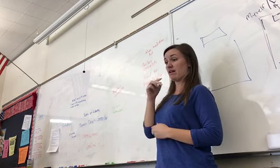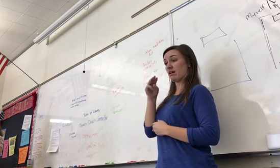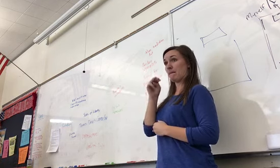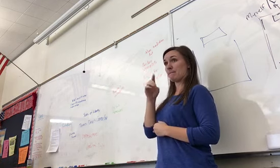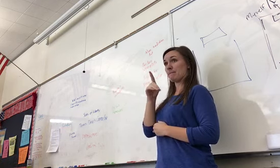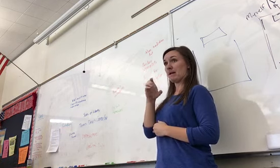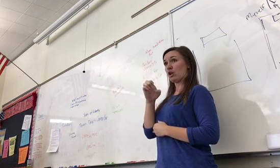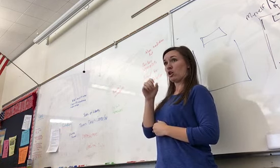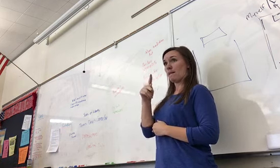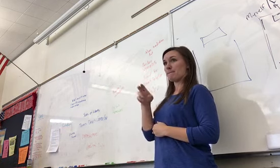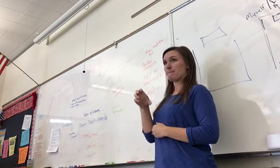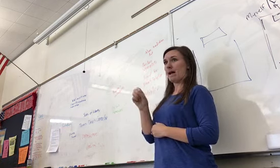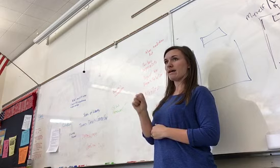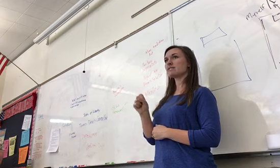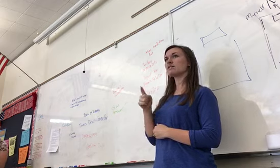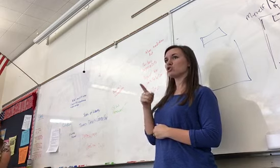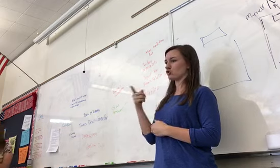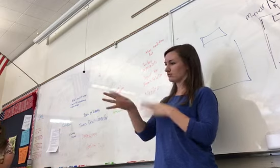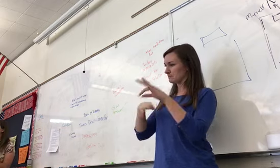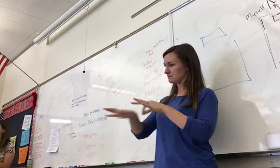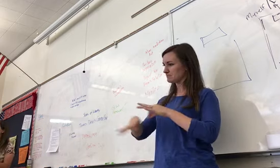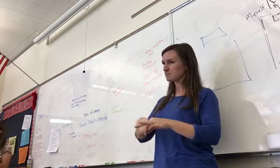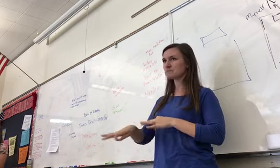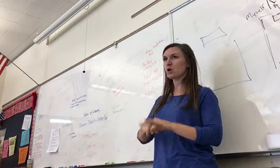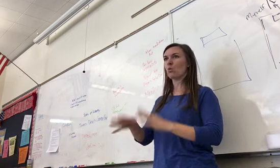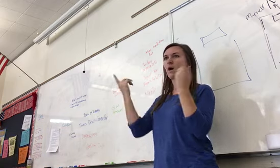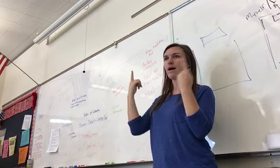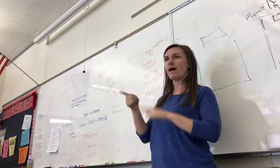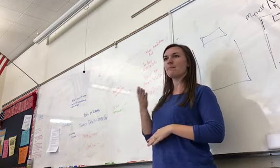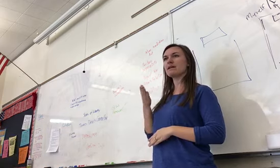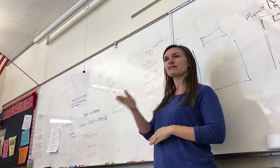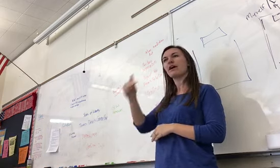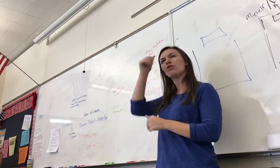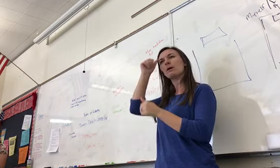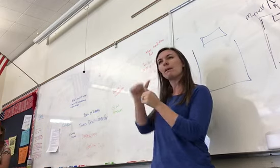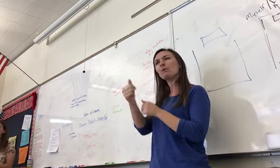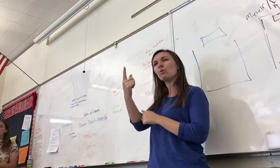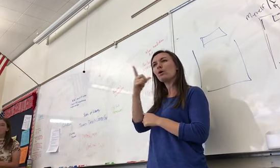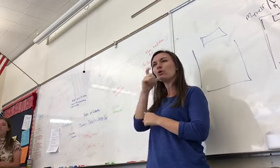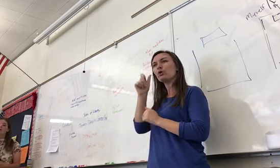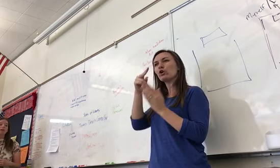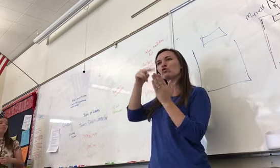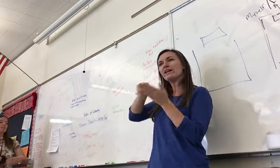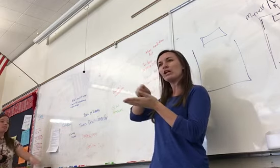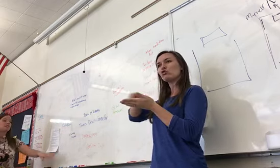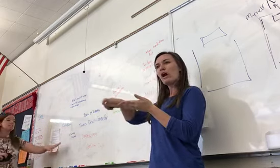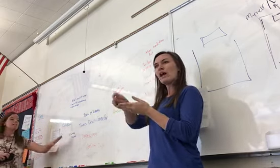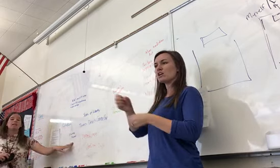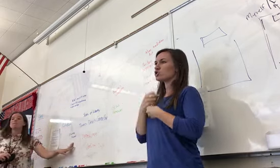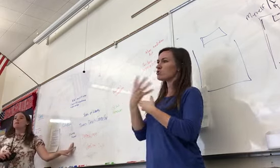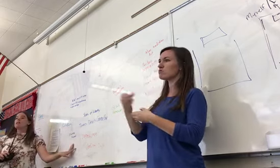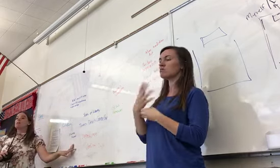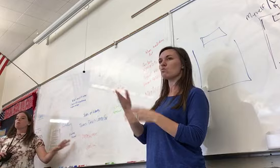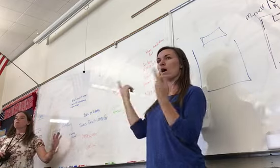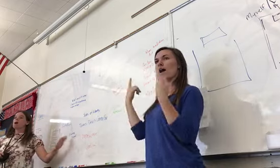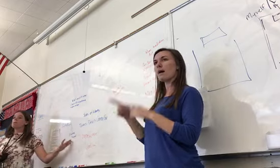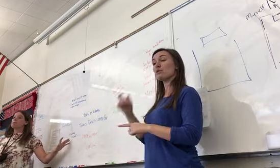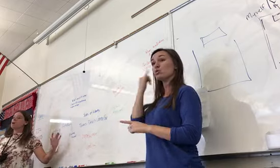He is going to be our major diary and primary source for the truth about the Middle Passage. So if you see his name, it will probably